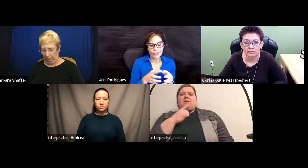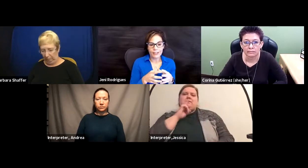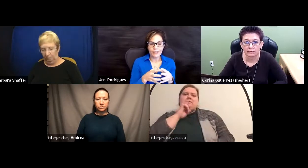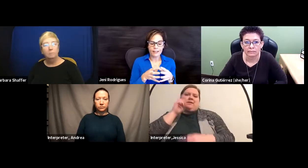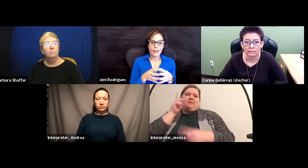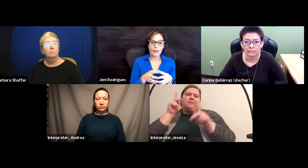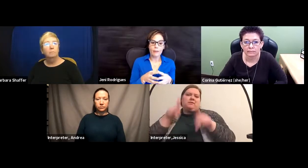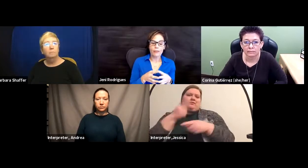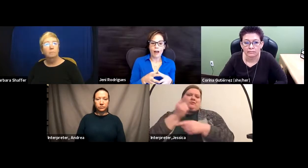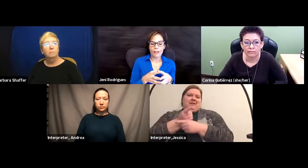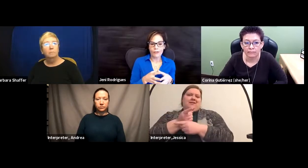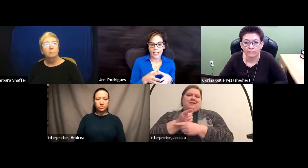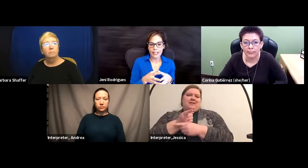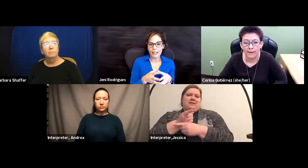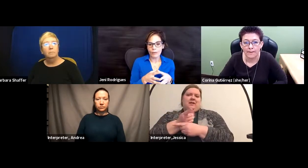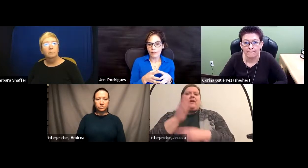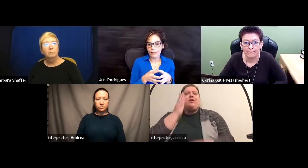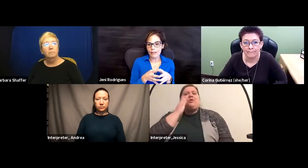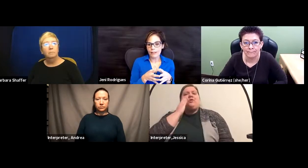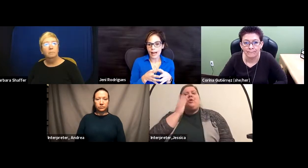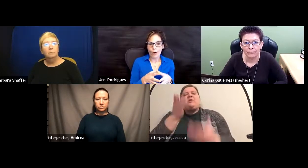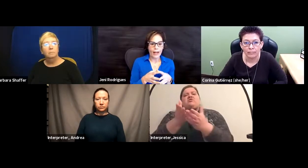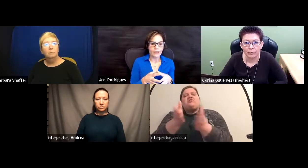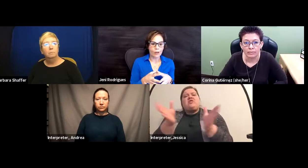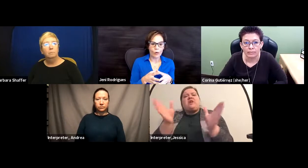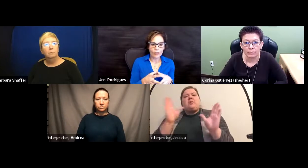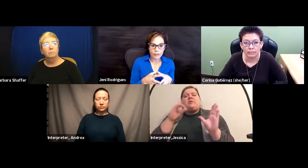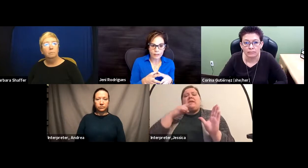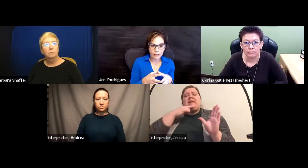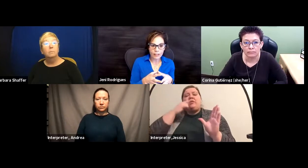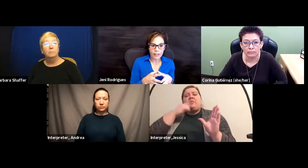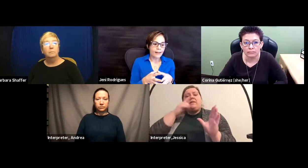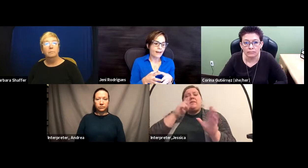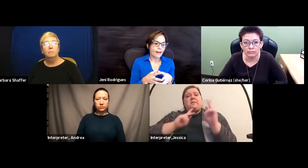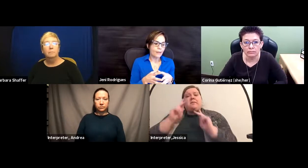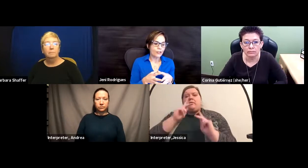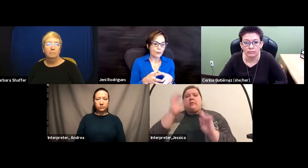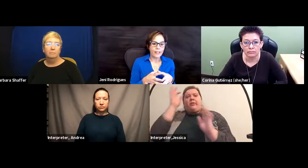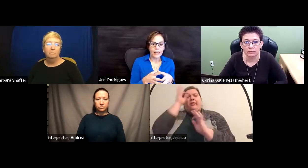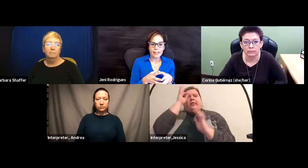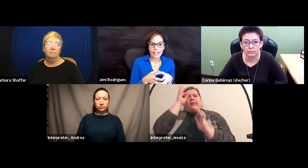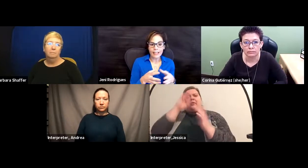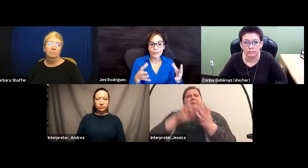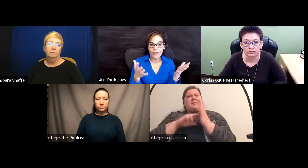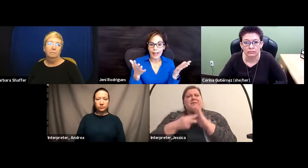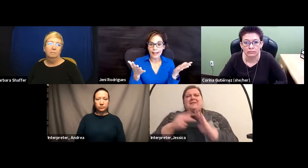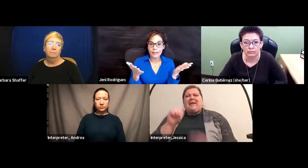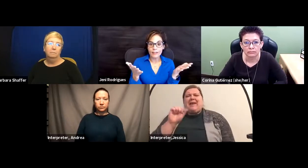just hearing people not understanding how ASL works, assuming that it's English on the hands.